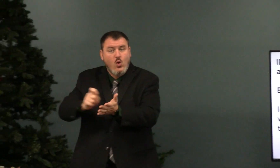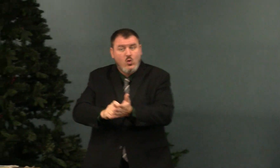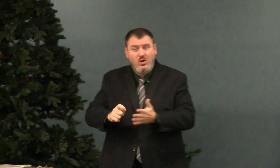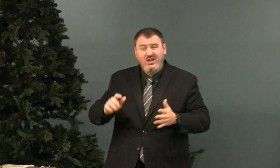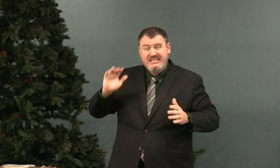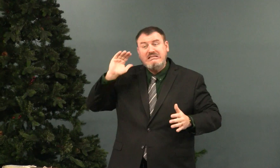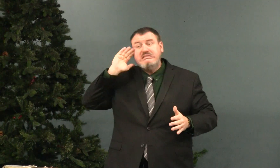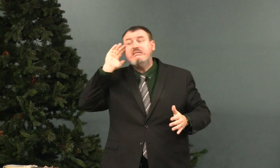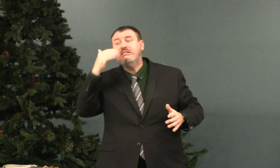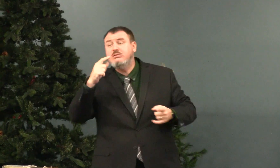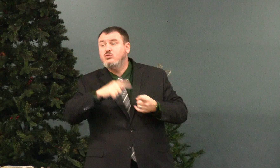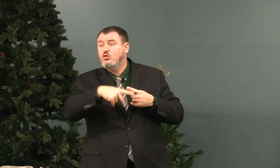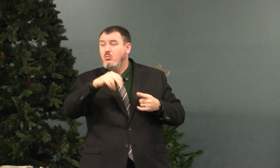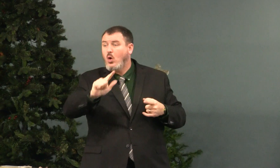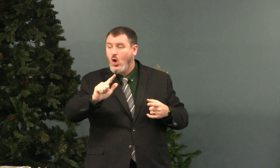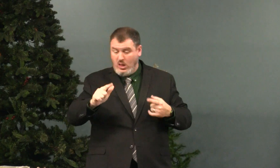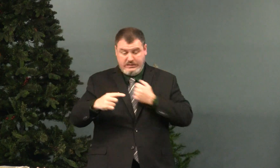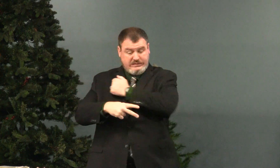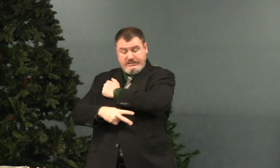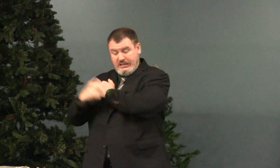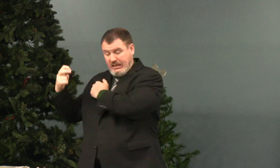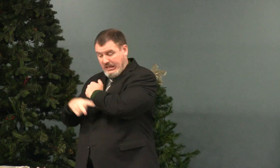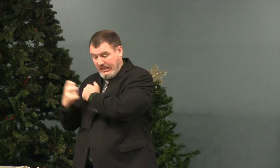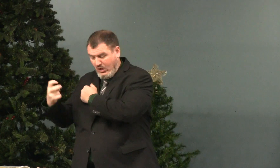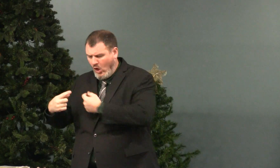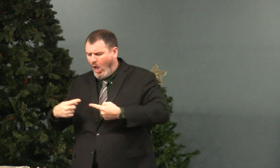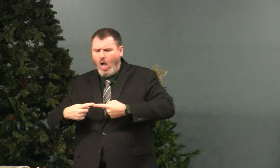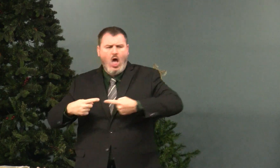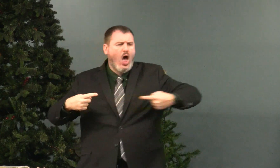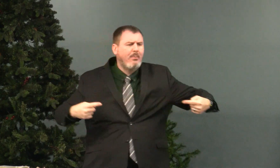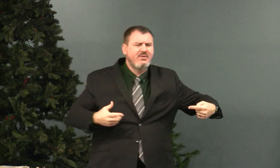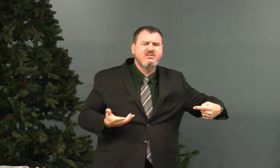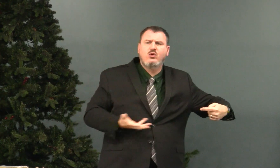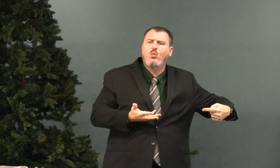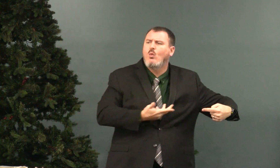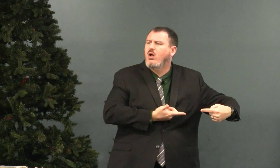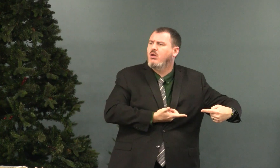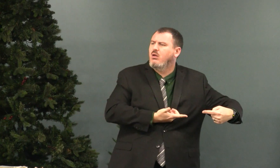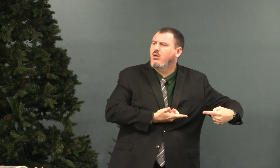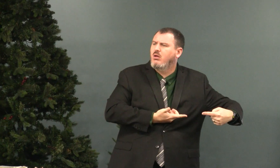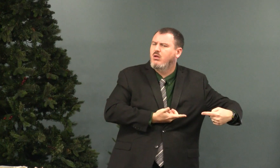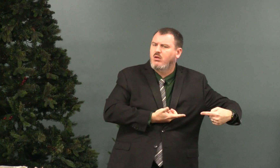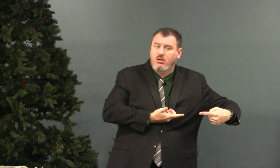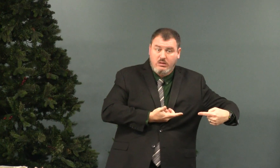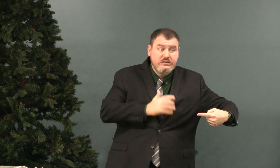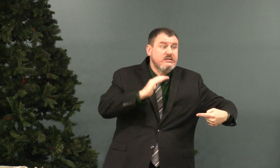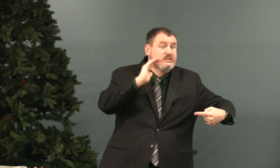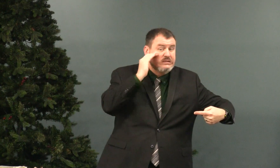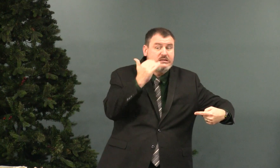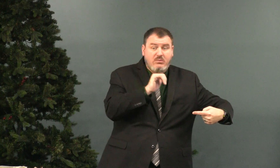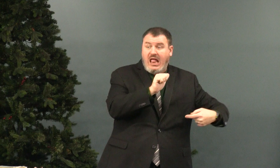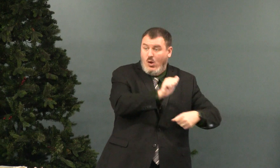Paul is writing, and it seems that Paul is, to Paul, that stealing is the, what is the opposite of stealing?